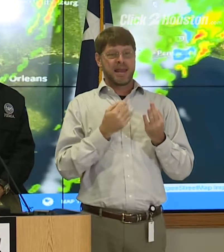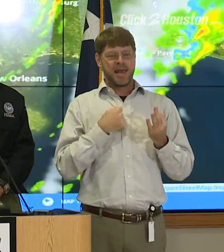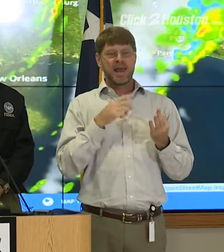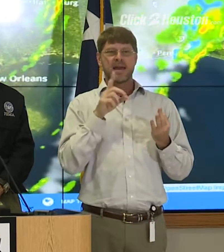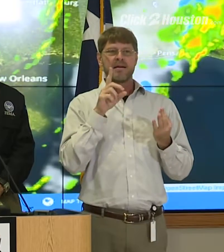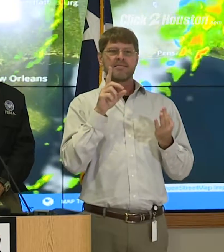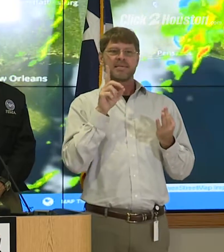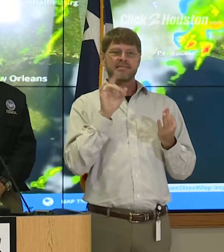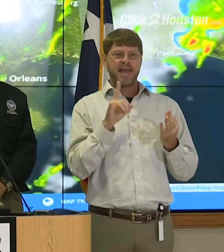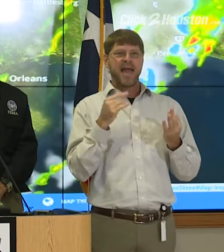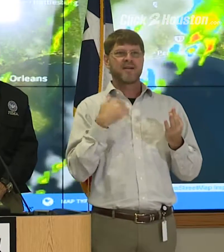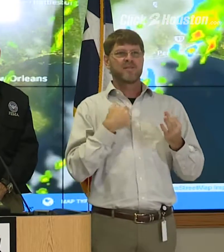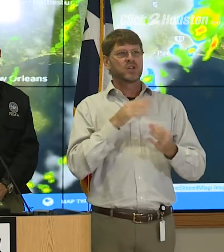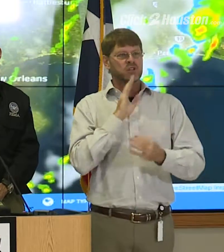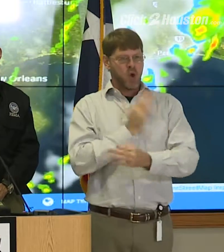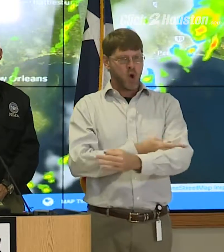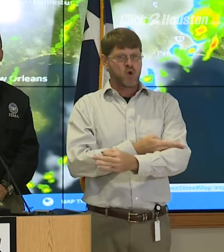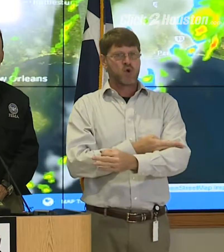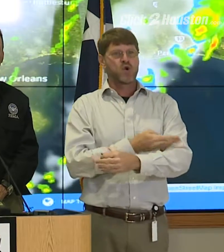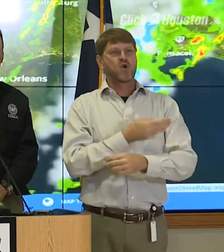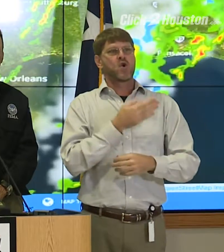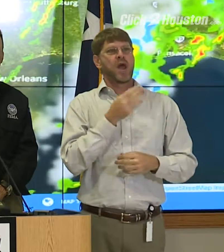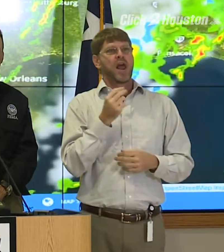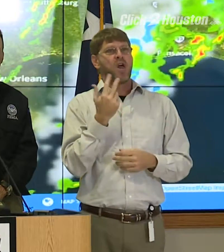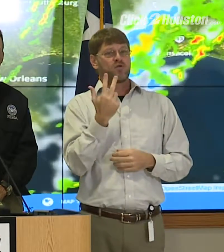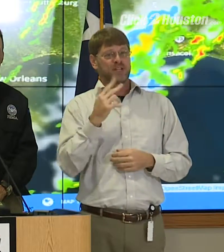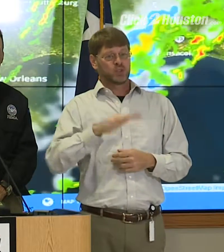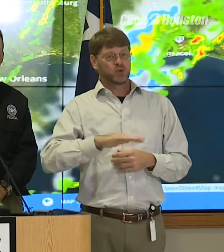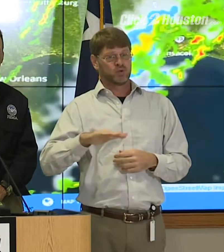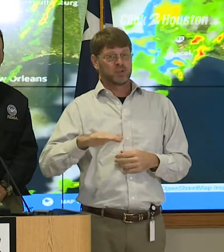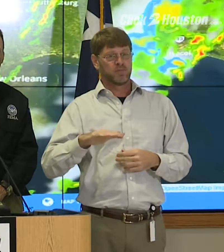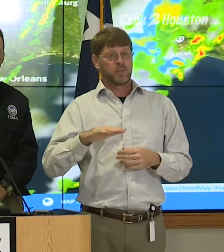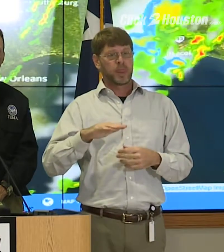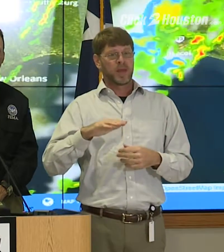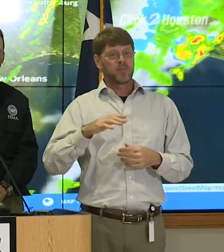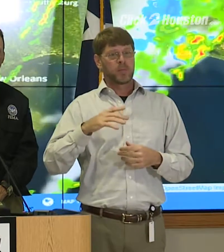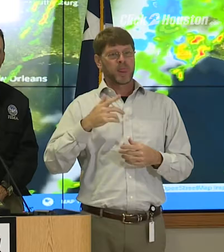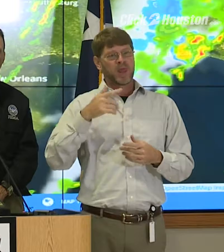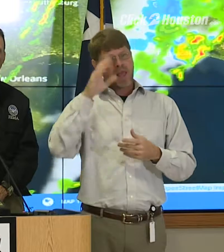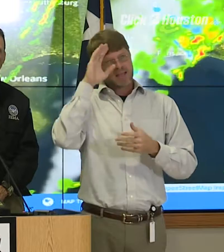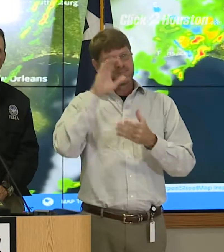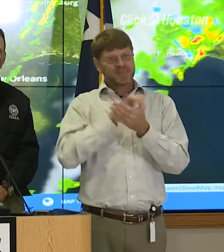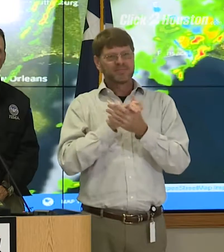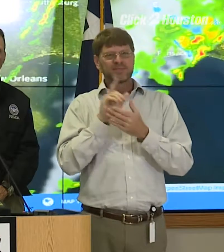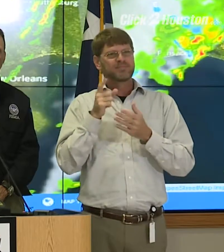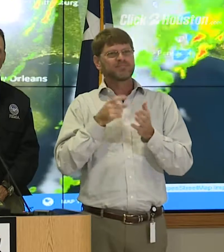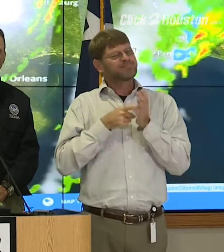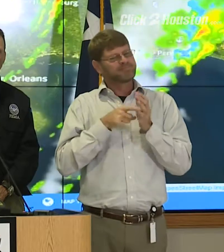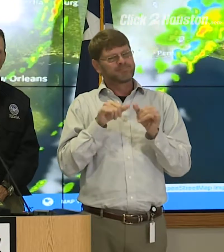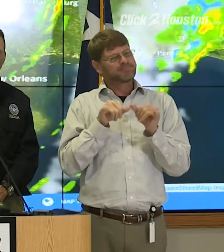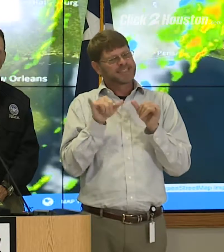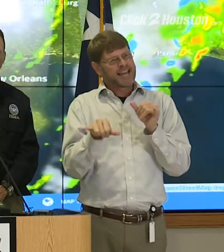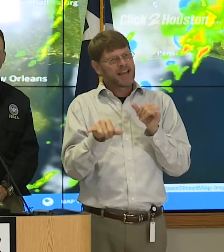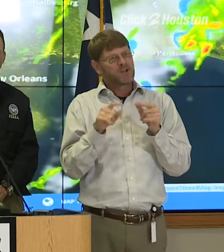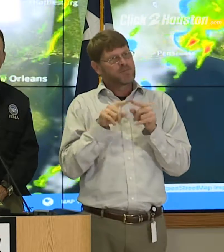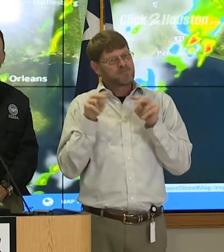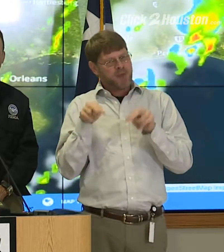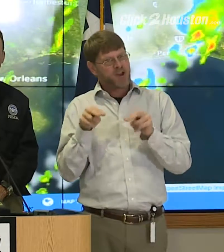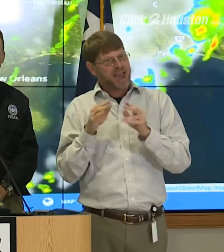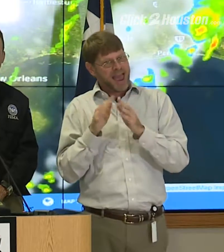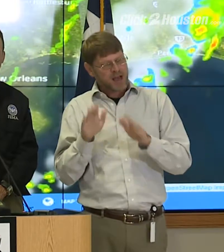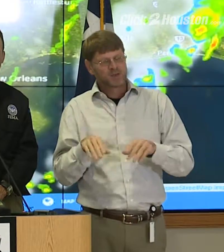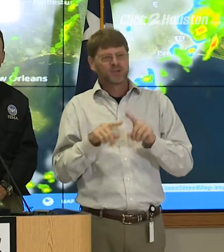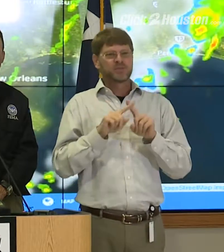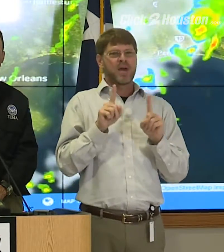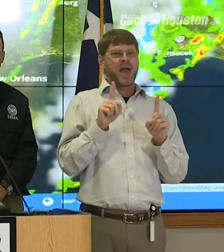I did have a daughter and her three children, the husbands insisted on staying and, you know, kind of monitoring the